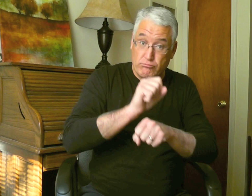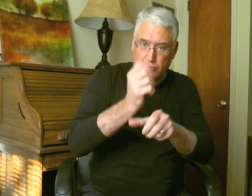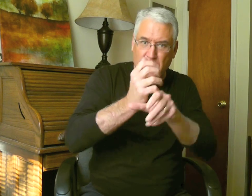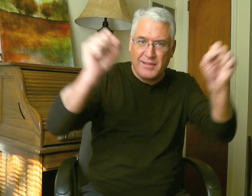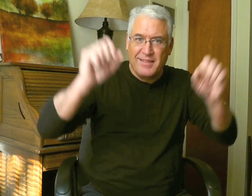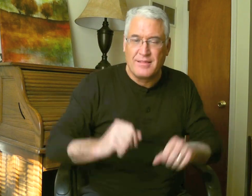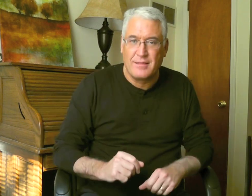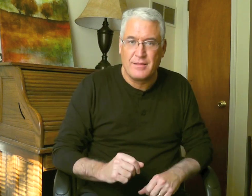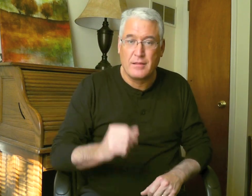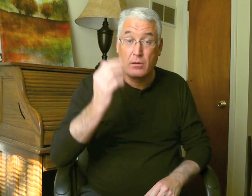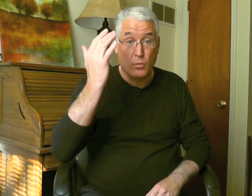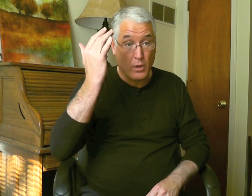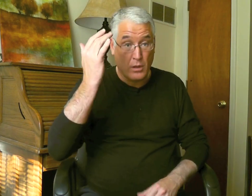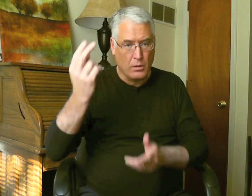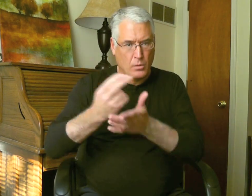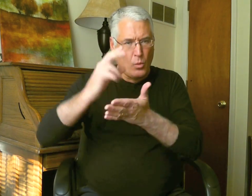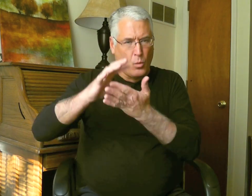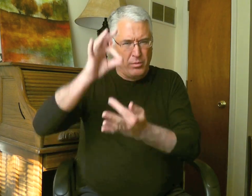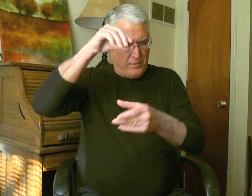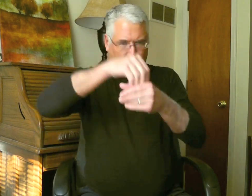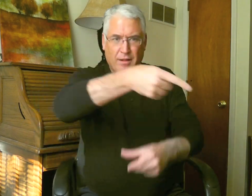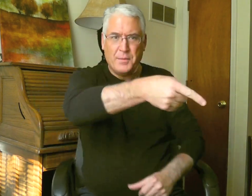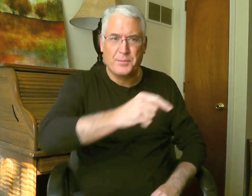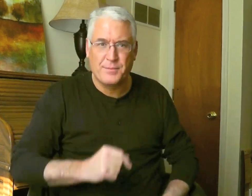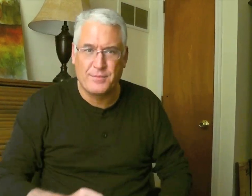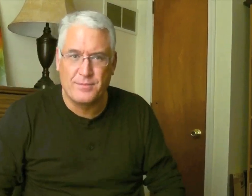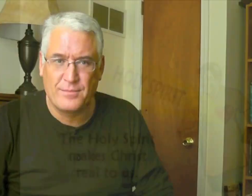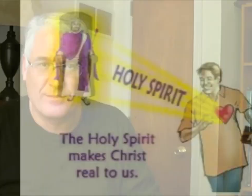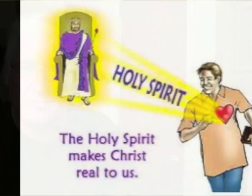They have been saved. Why? The Holy Spirit is in them.